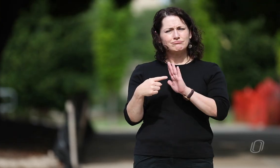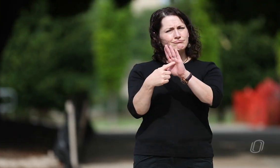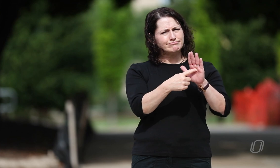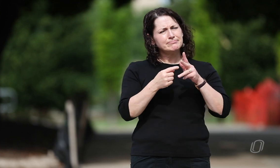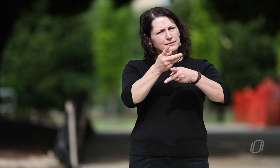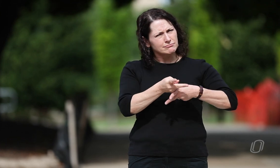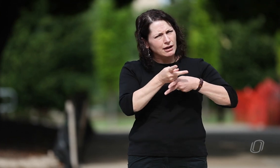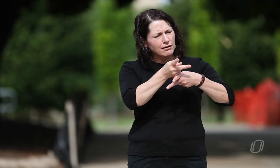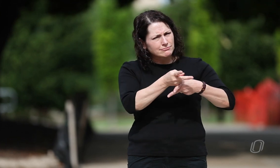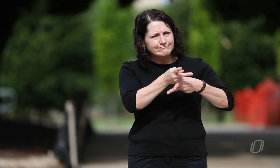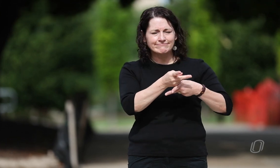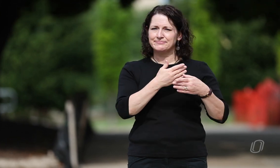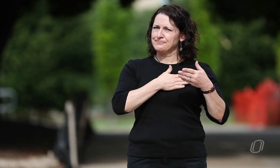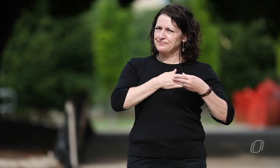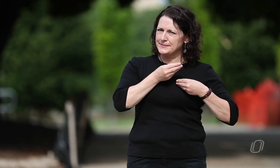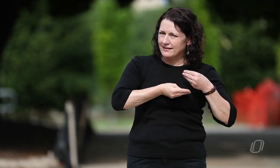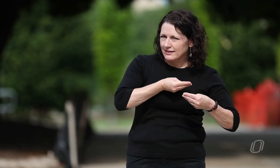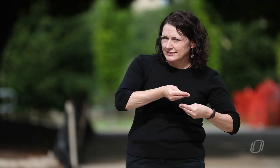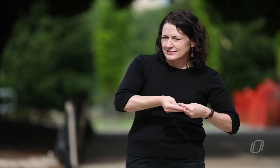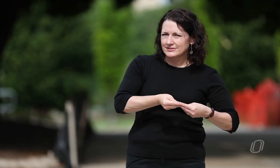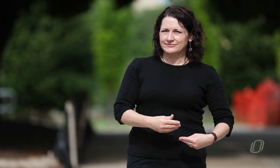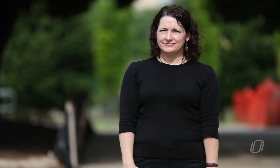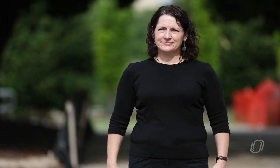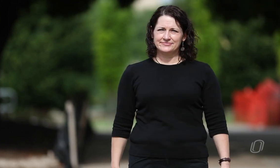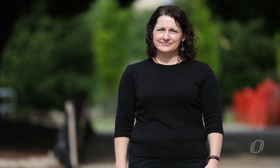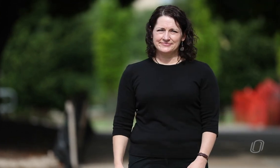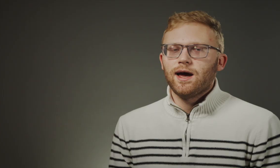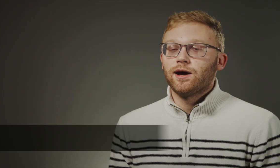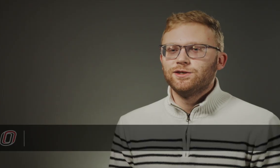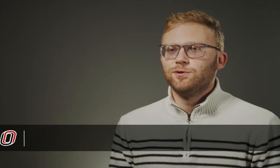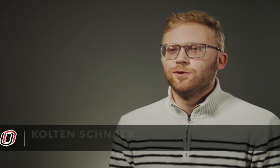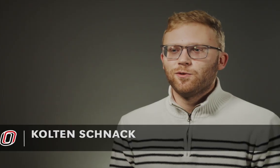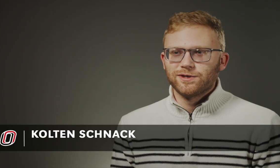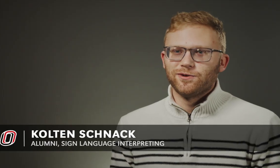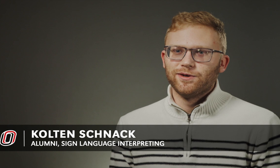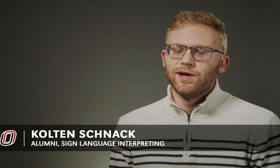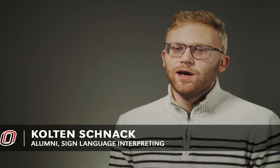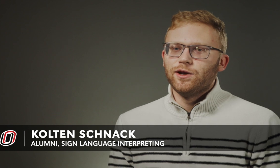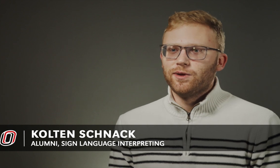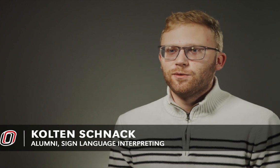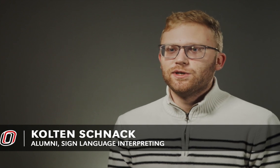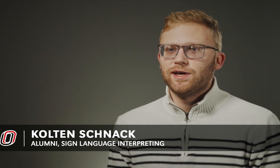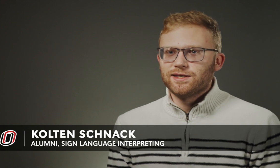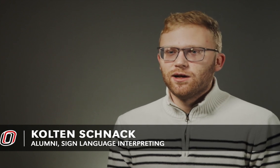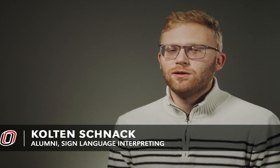that need really good interpreters in the field. I got to of course learn a new language ASL